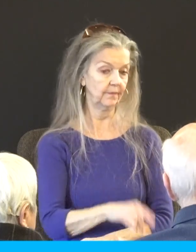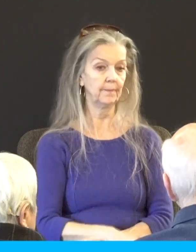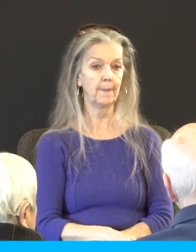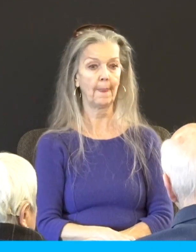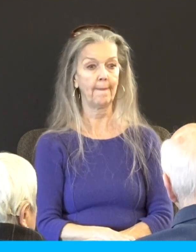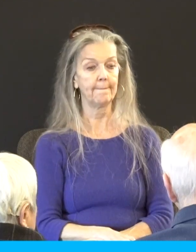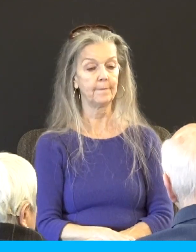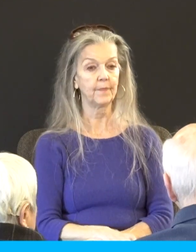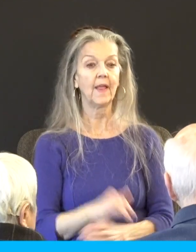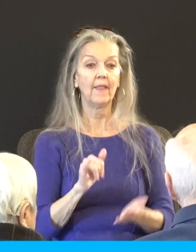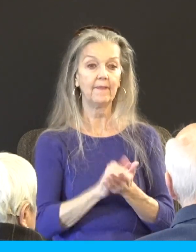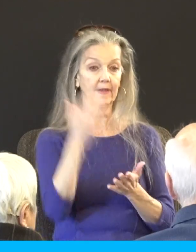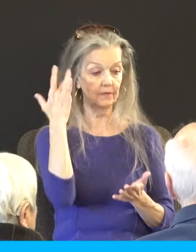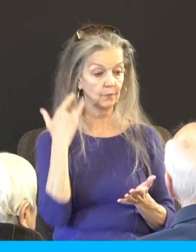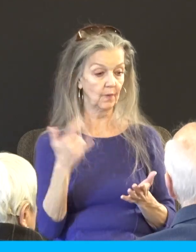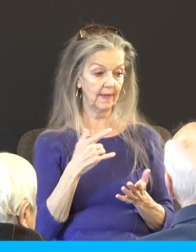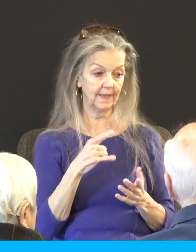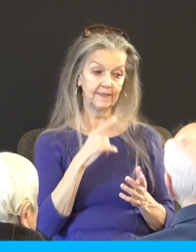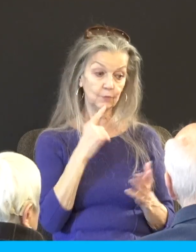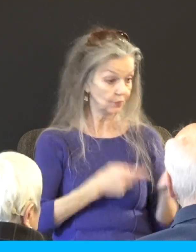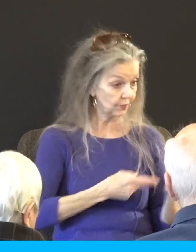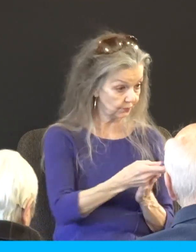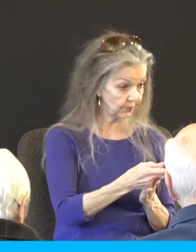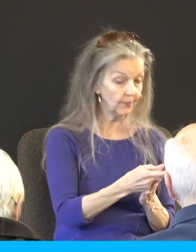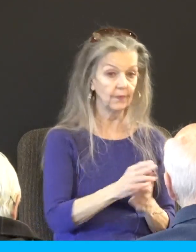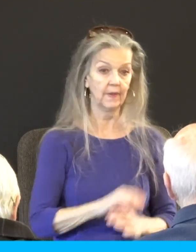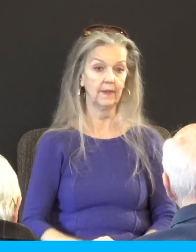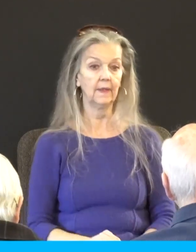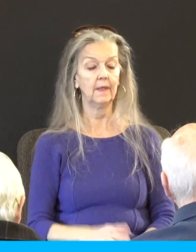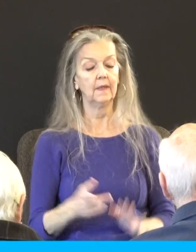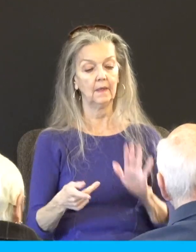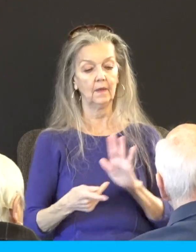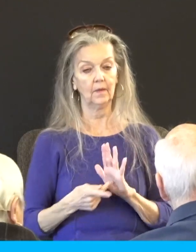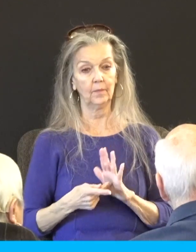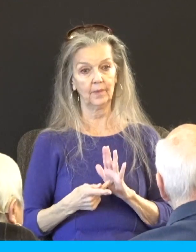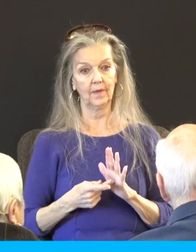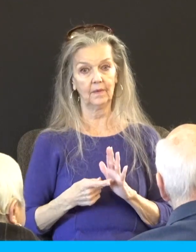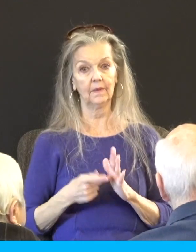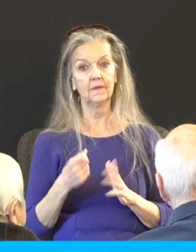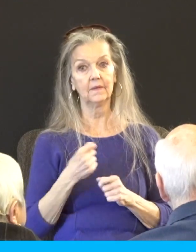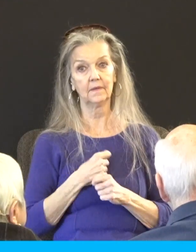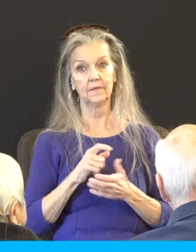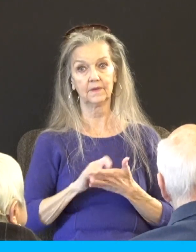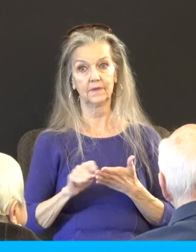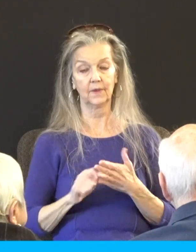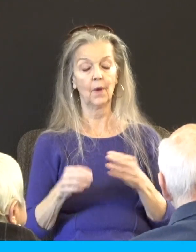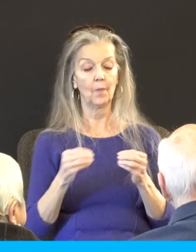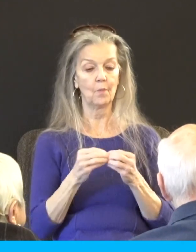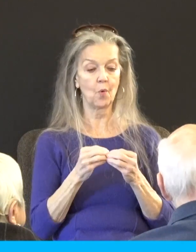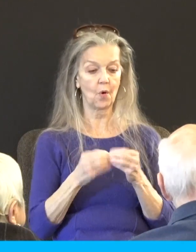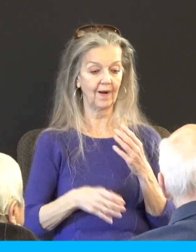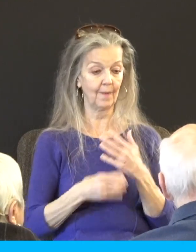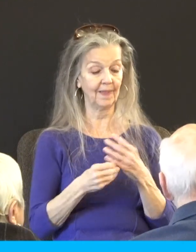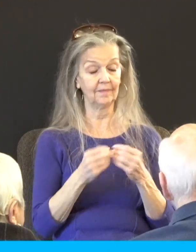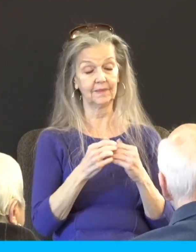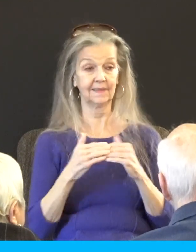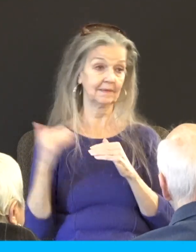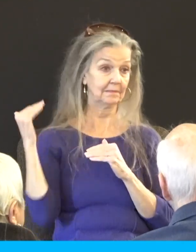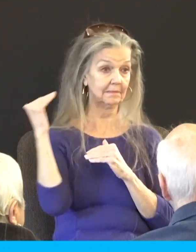that's why I shot you straight by the way Paul likes to make his own words more abundantly is literally exceeding super abundantly try it